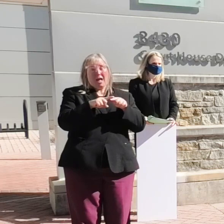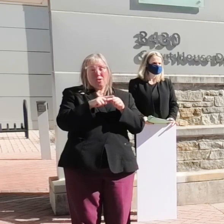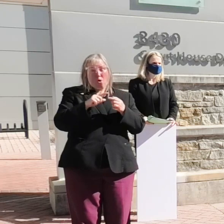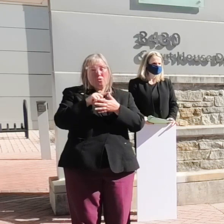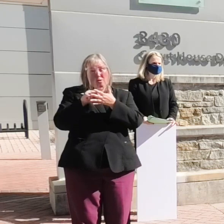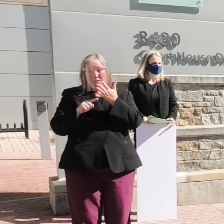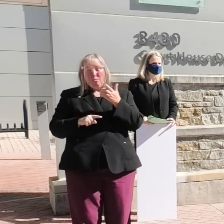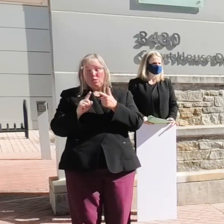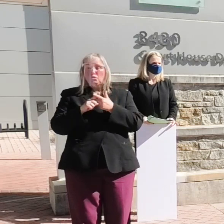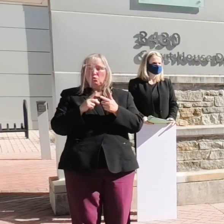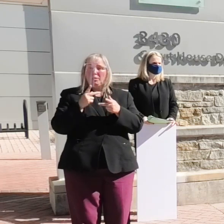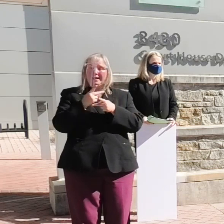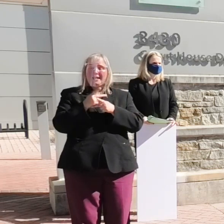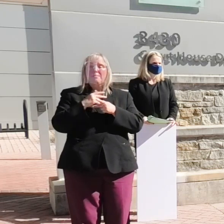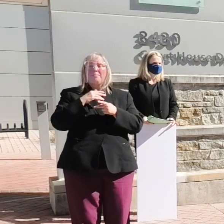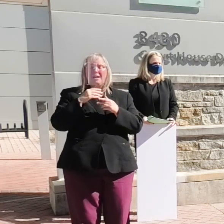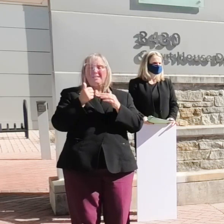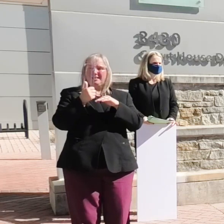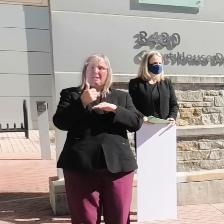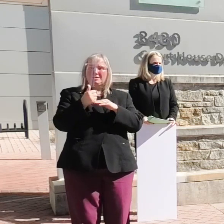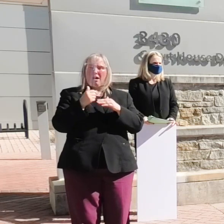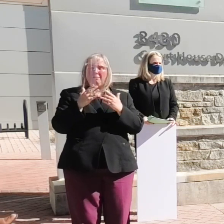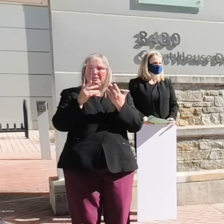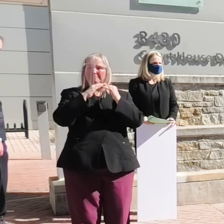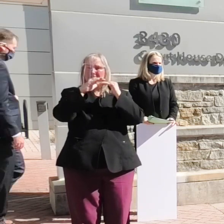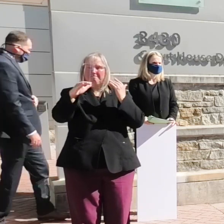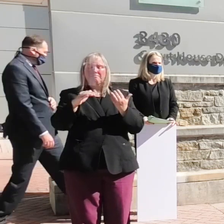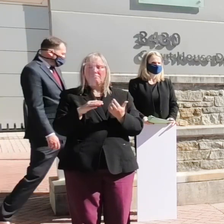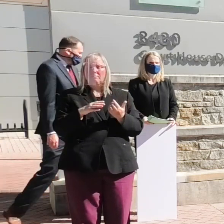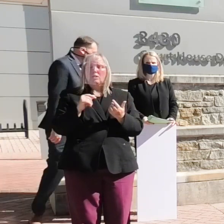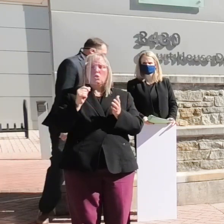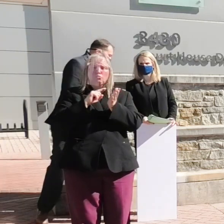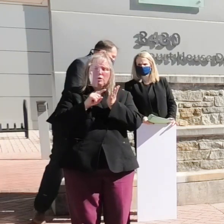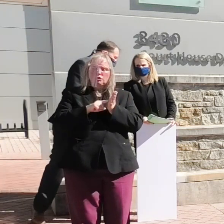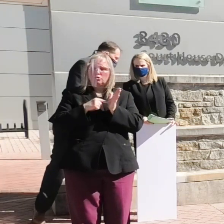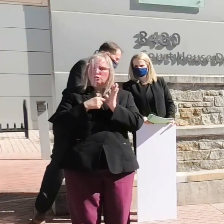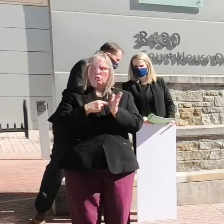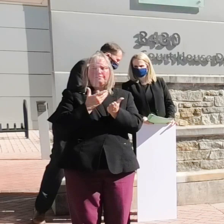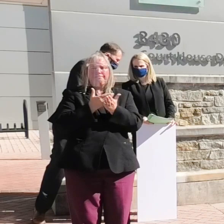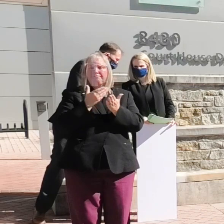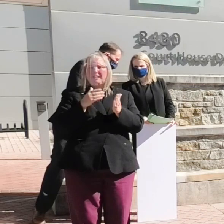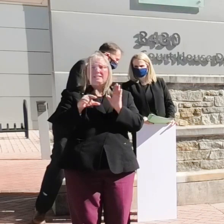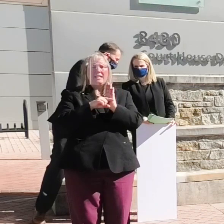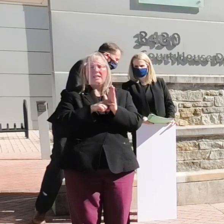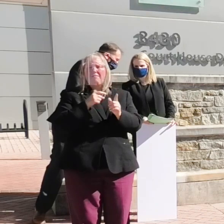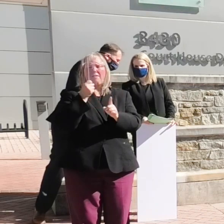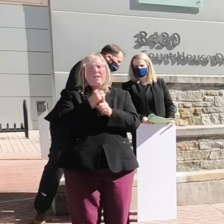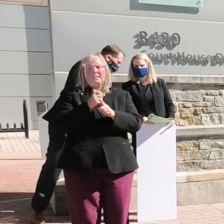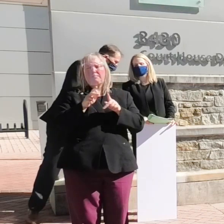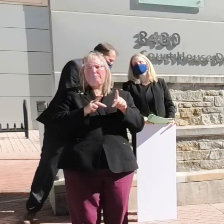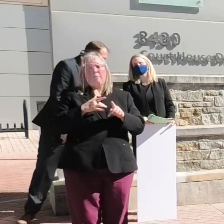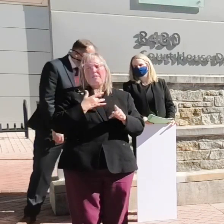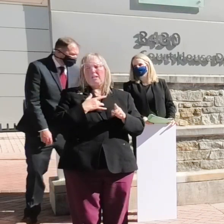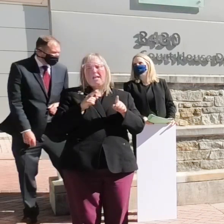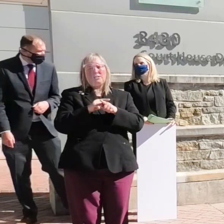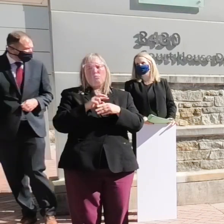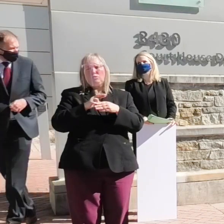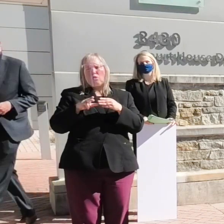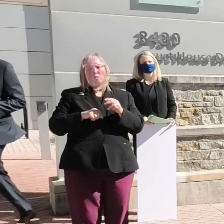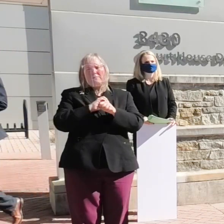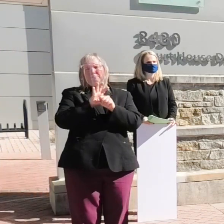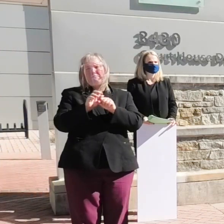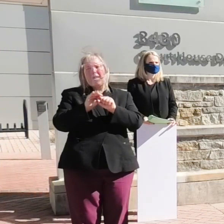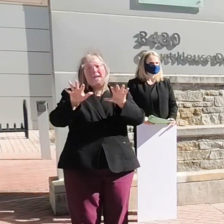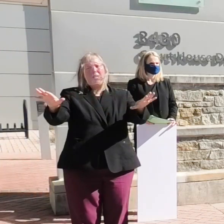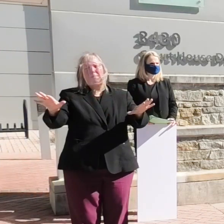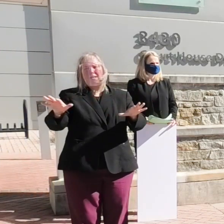research shows that the negative effects that people feel as a result of the pandemic